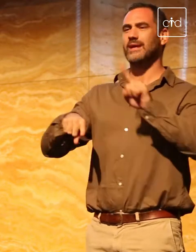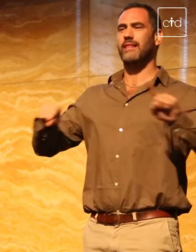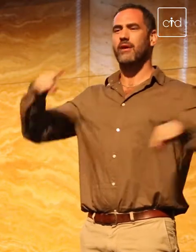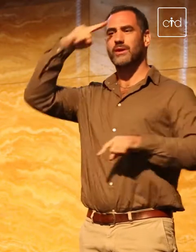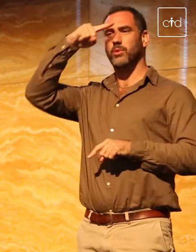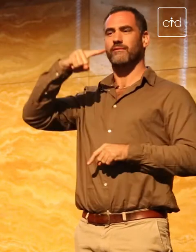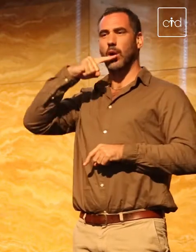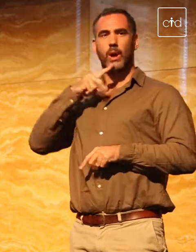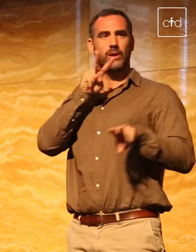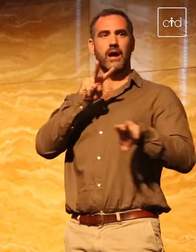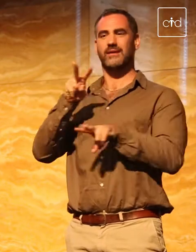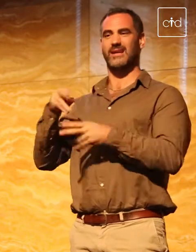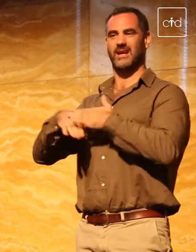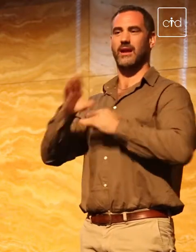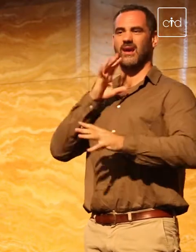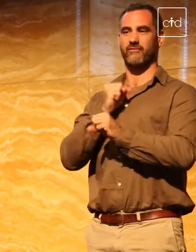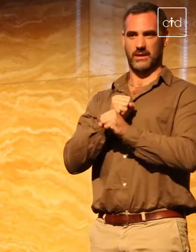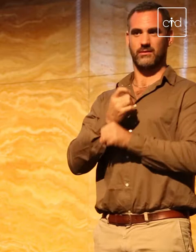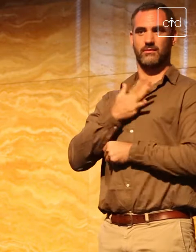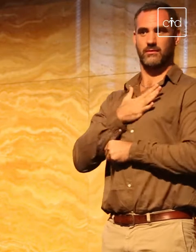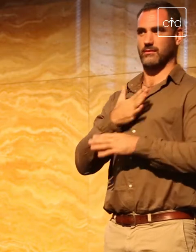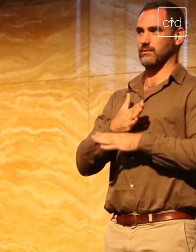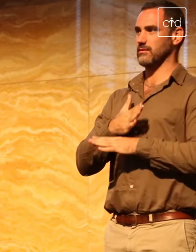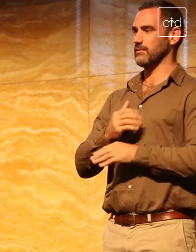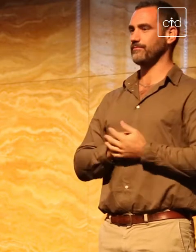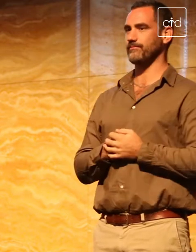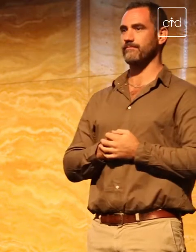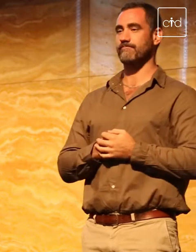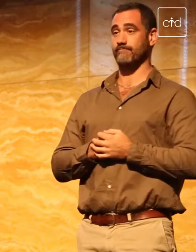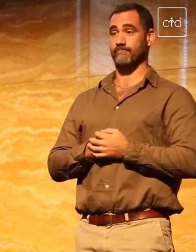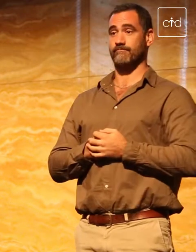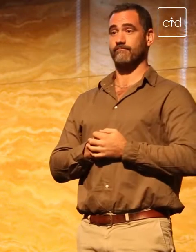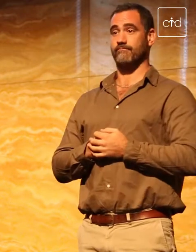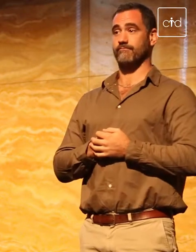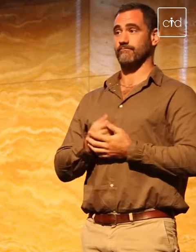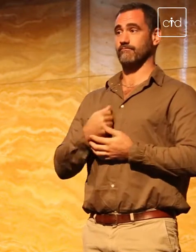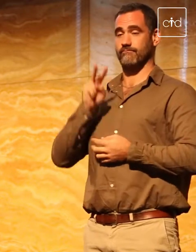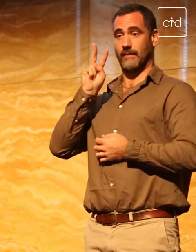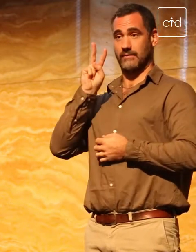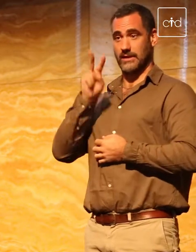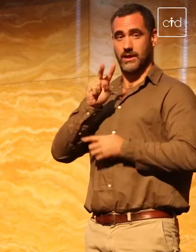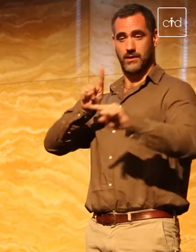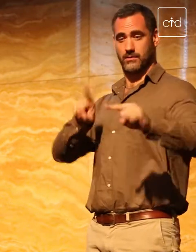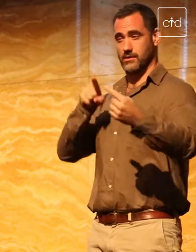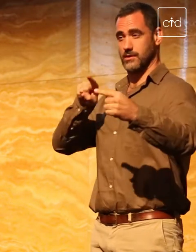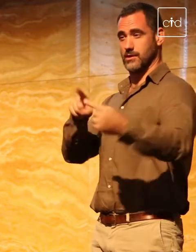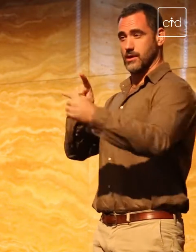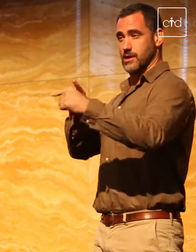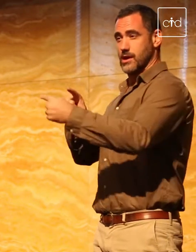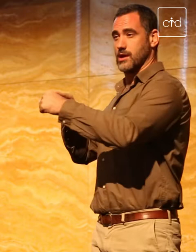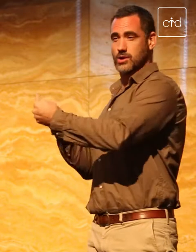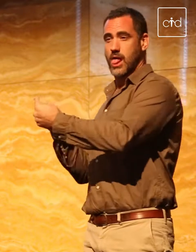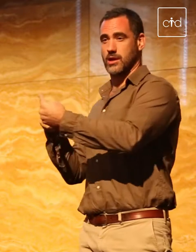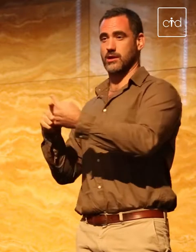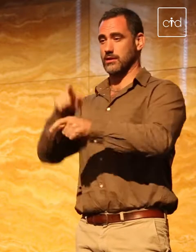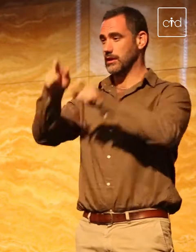I've had both in opposition and in government, I have seen the challenges of people with